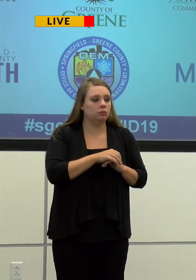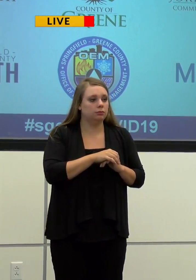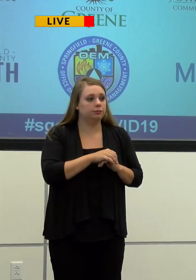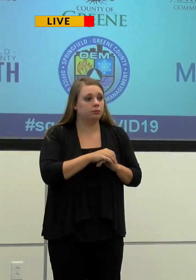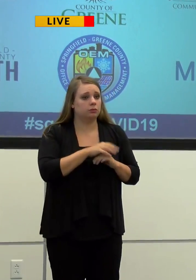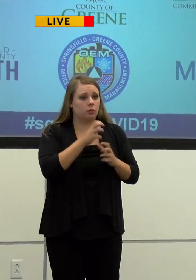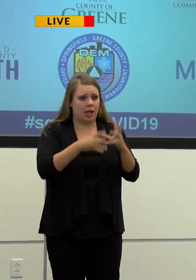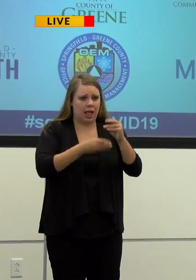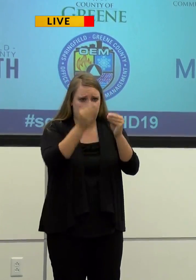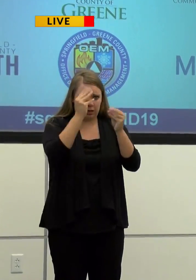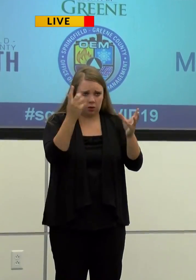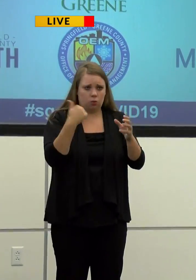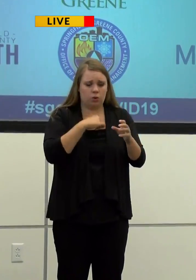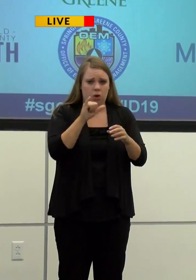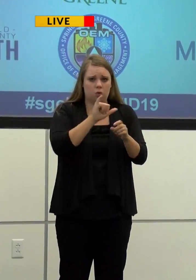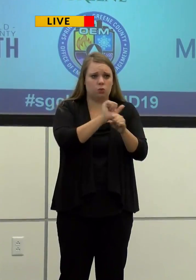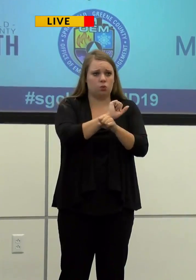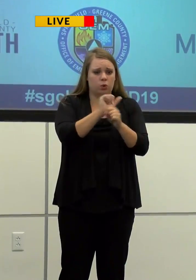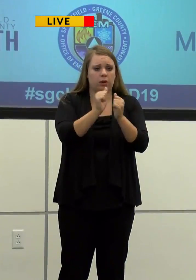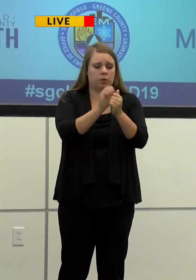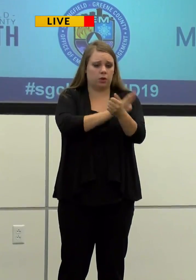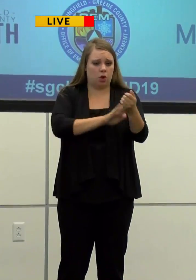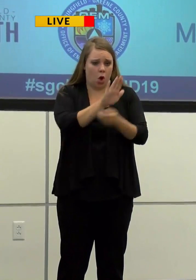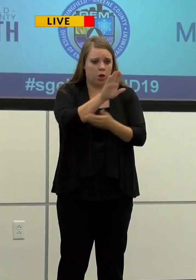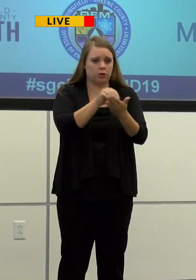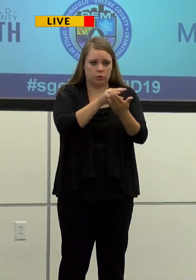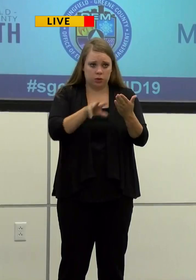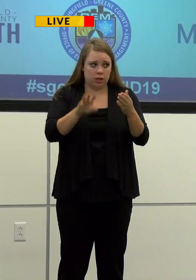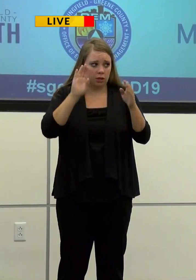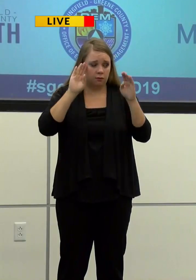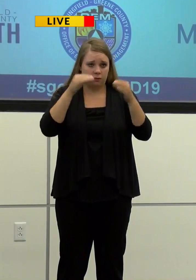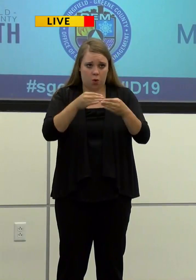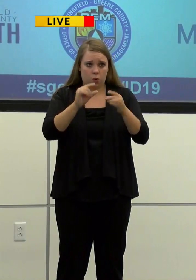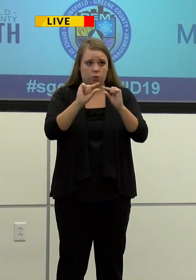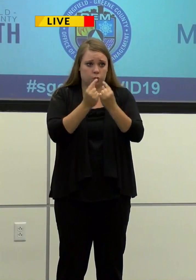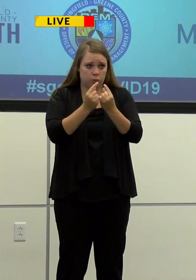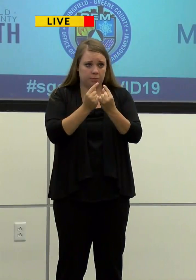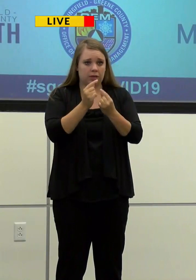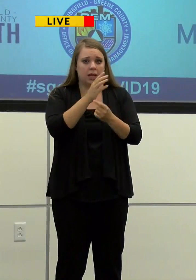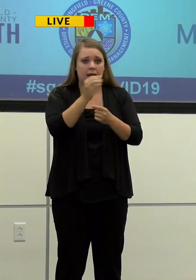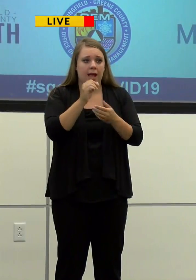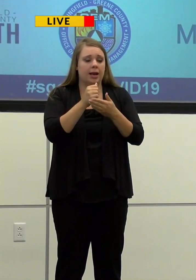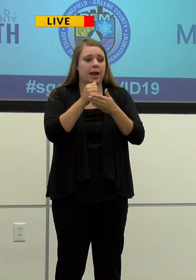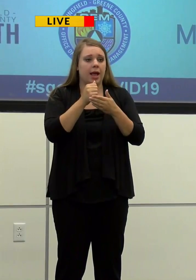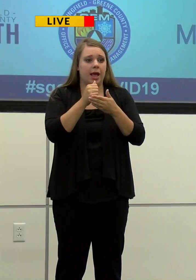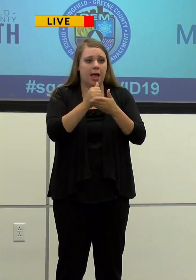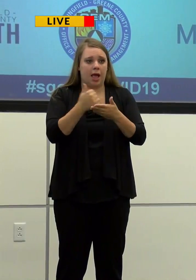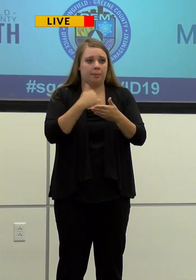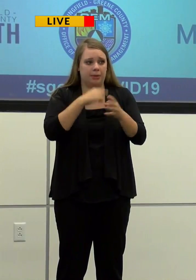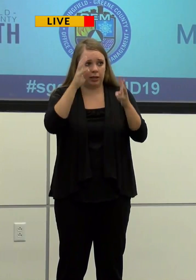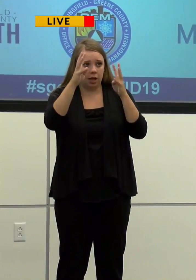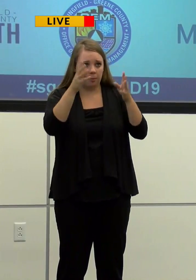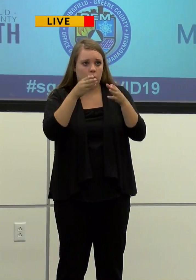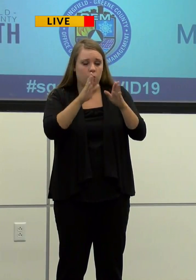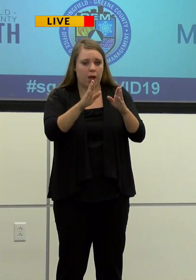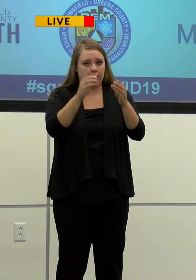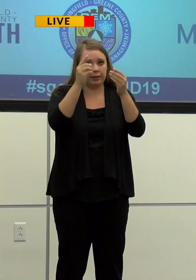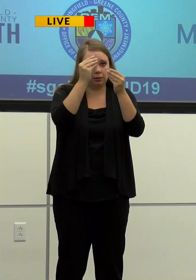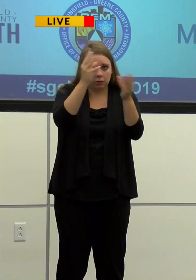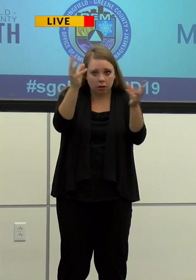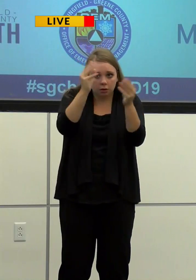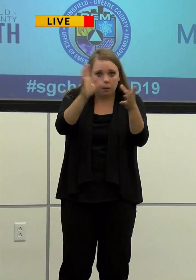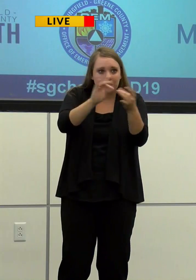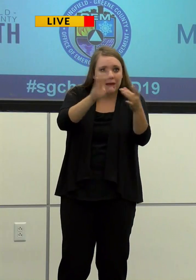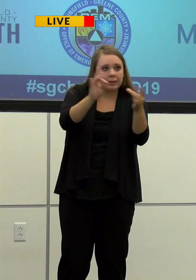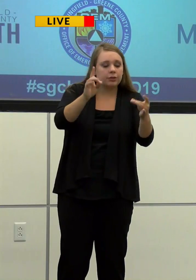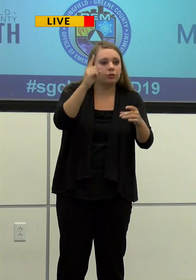I want to add that we're also working with college students, um, and focus groups and, um, helping us to come up with ways to get out the message to,